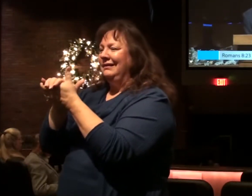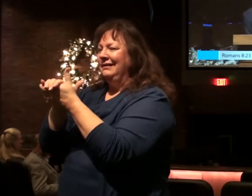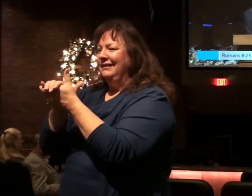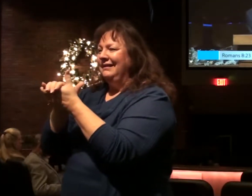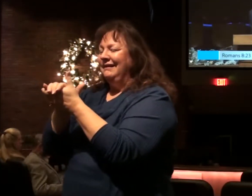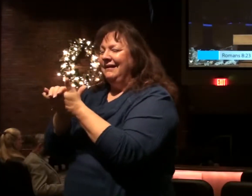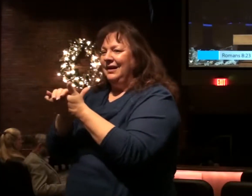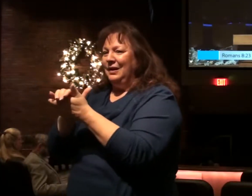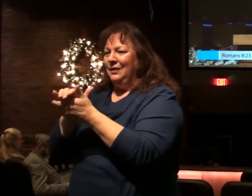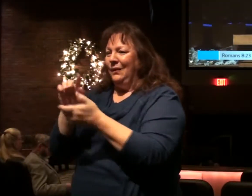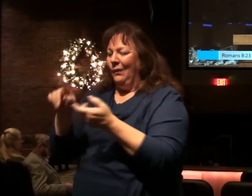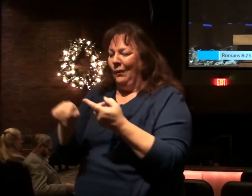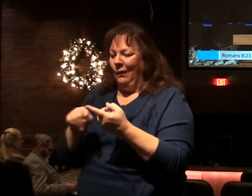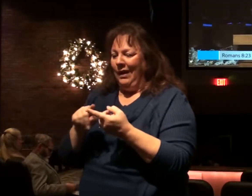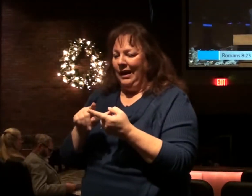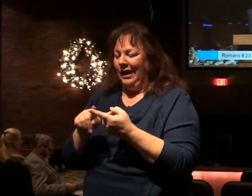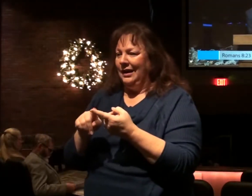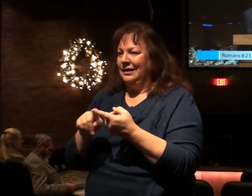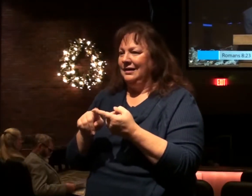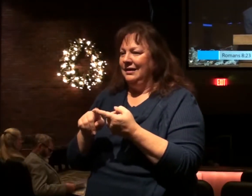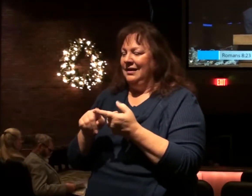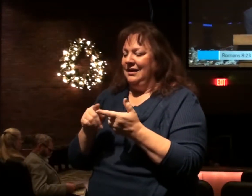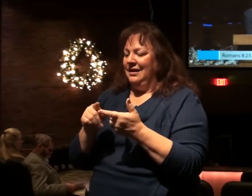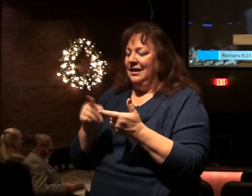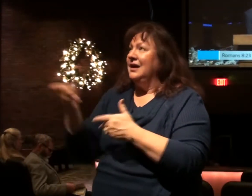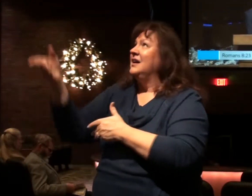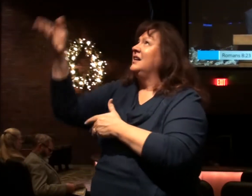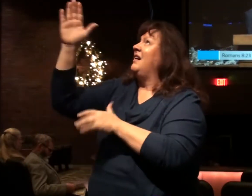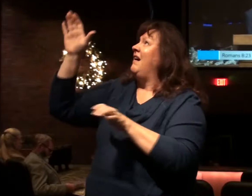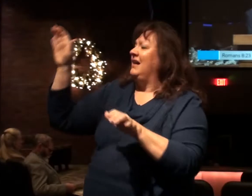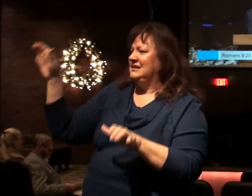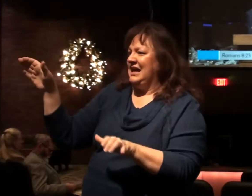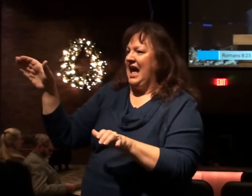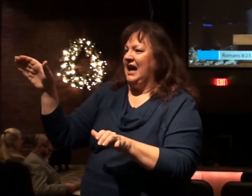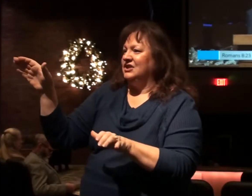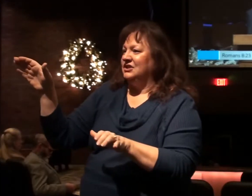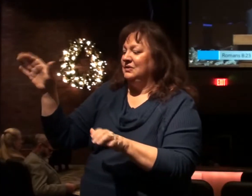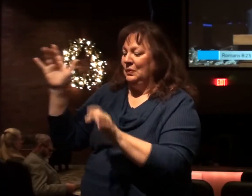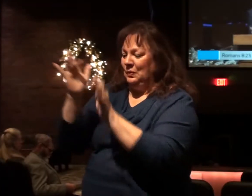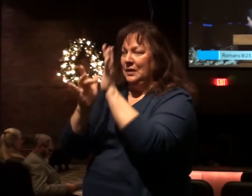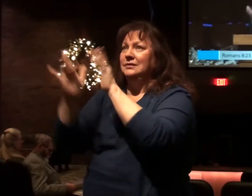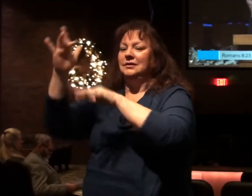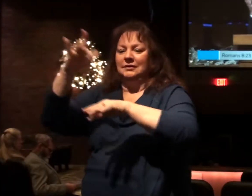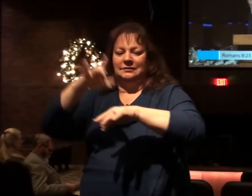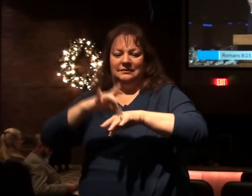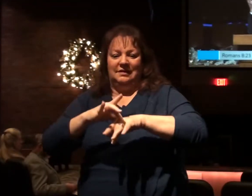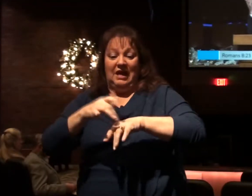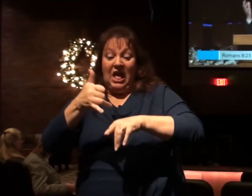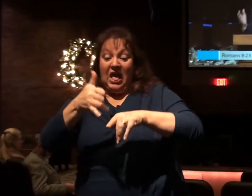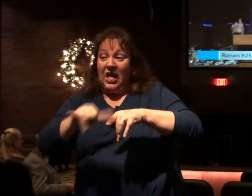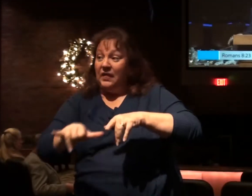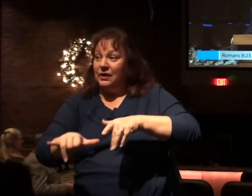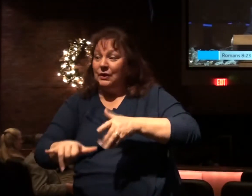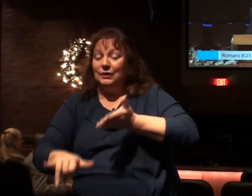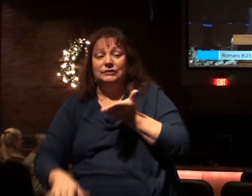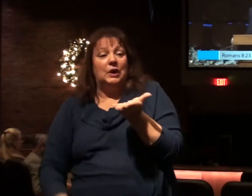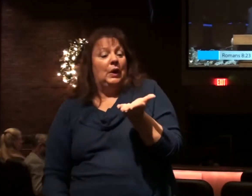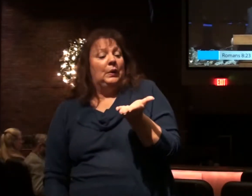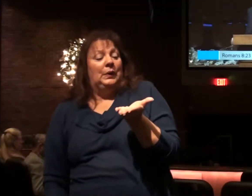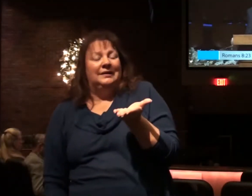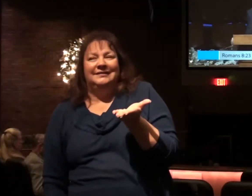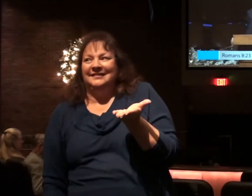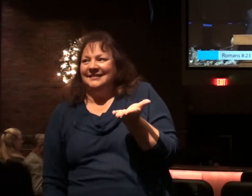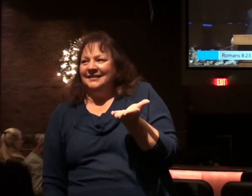That's when, too, we will have the action of God with the coming of Christ, lifting the curse from the creation.